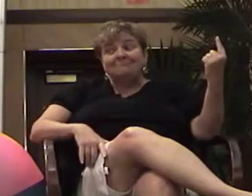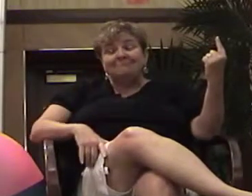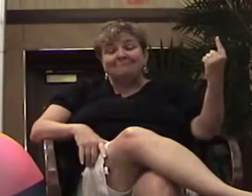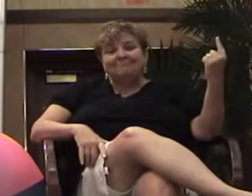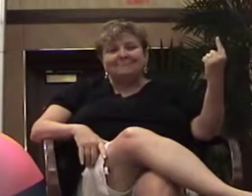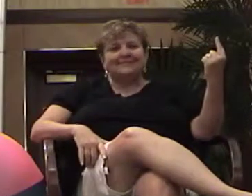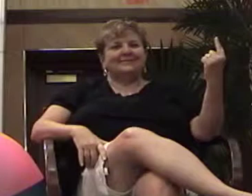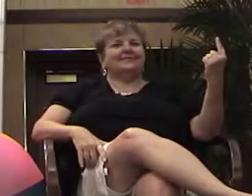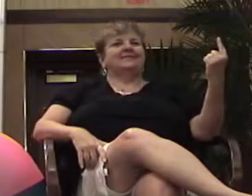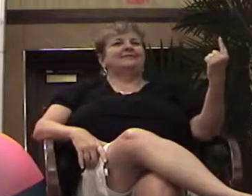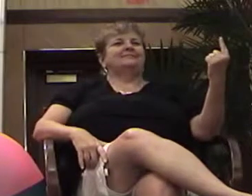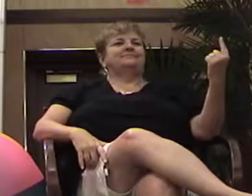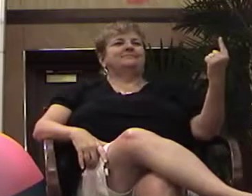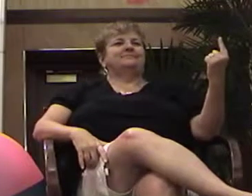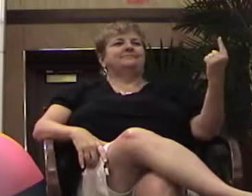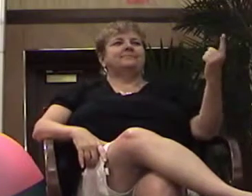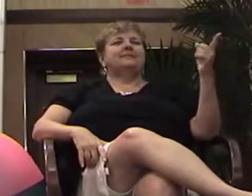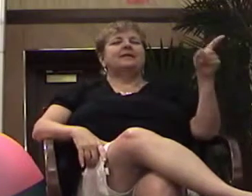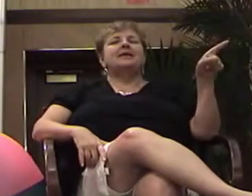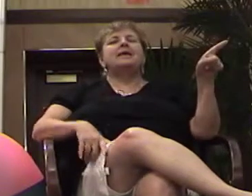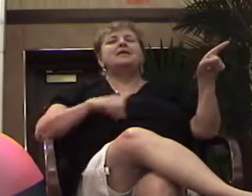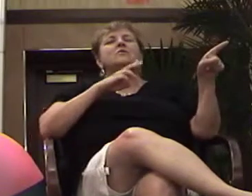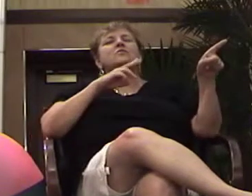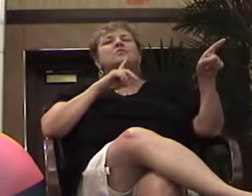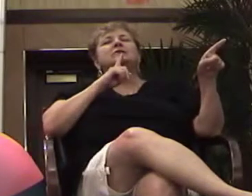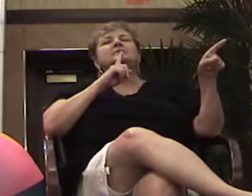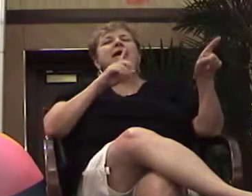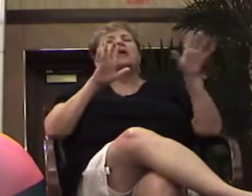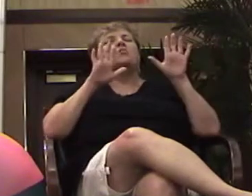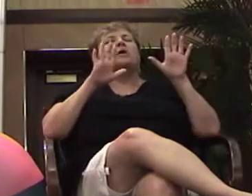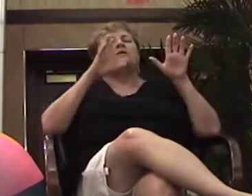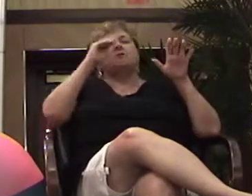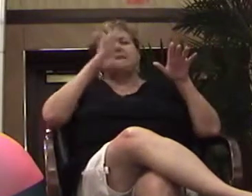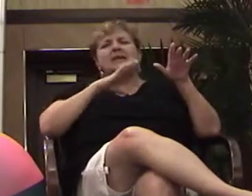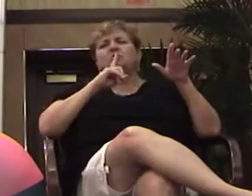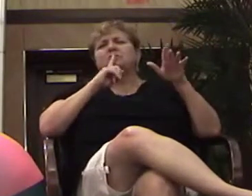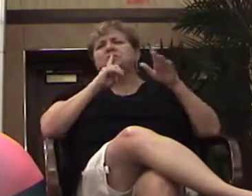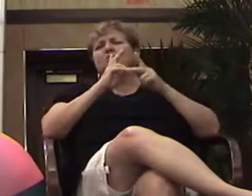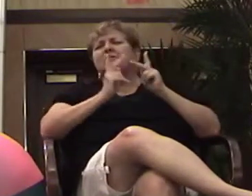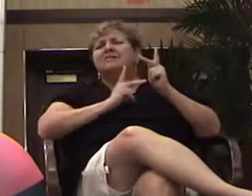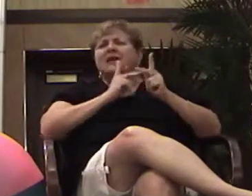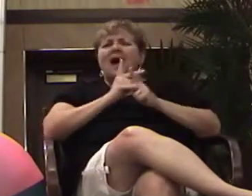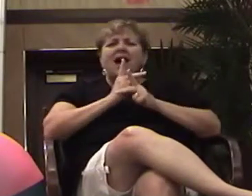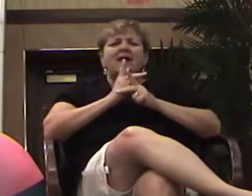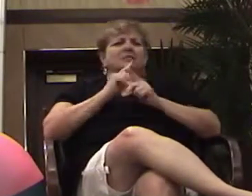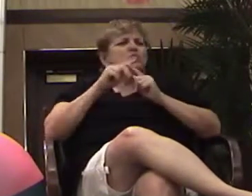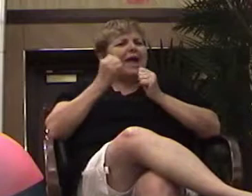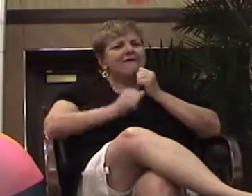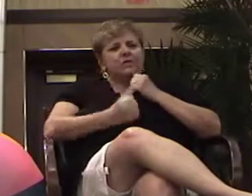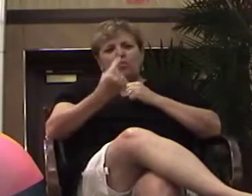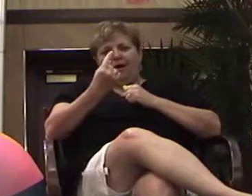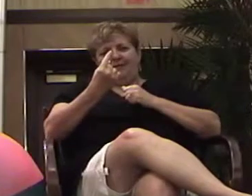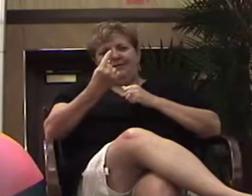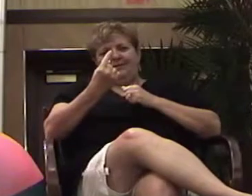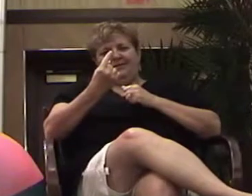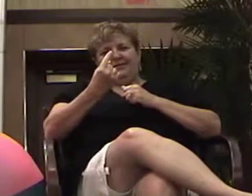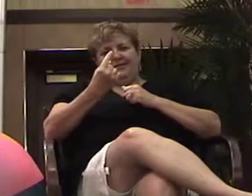He was a wonderful man. He was so kind to everybody. And he was so